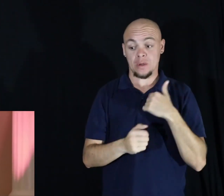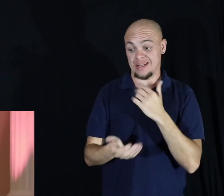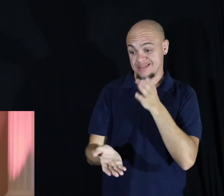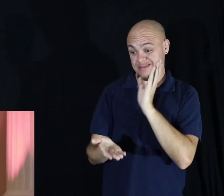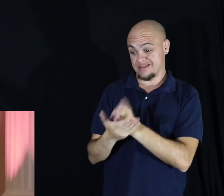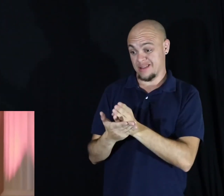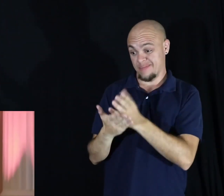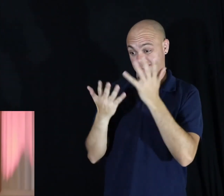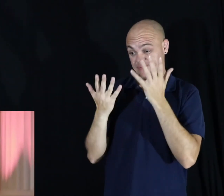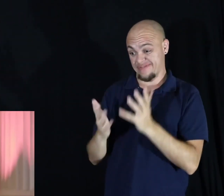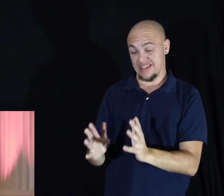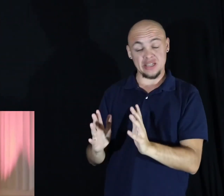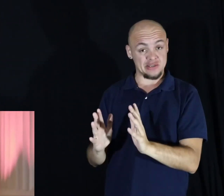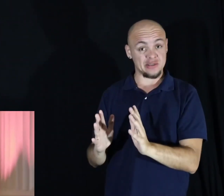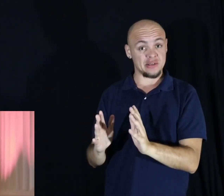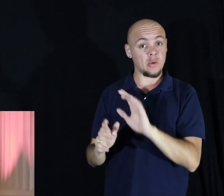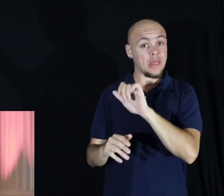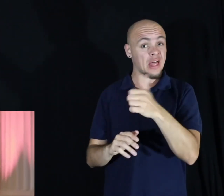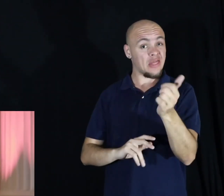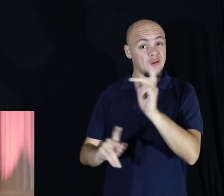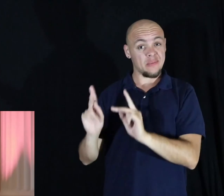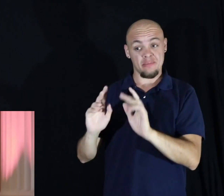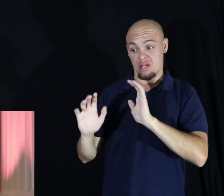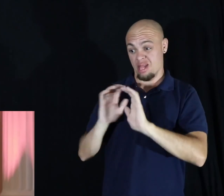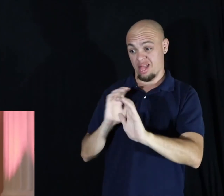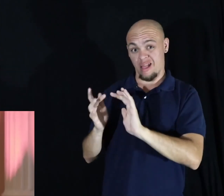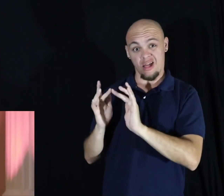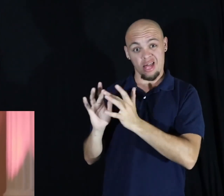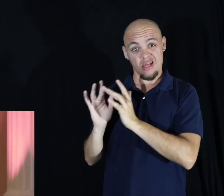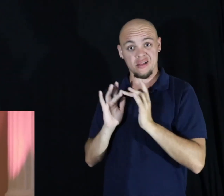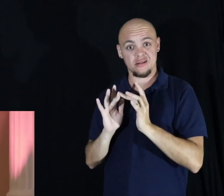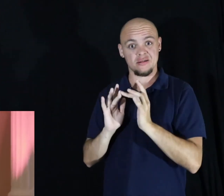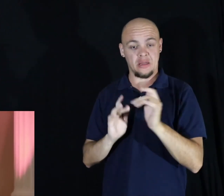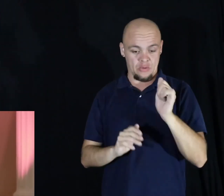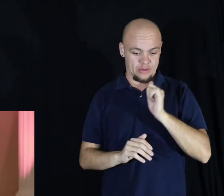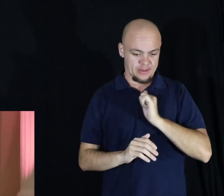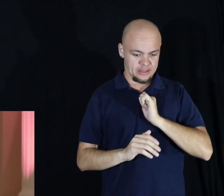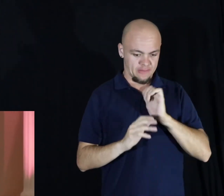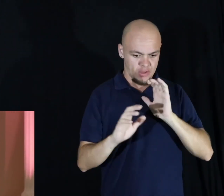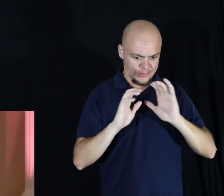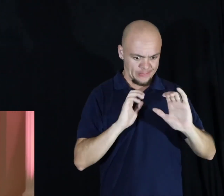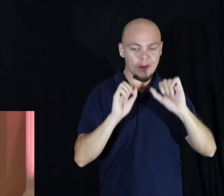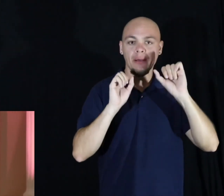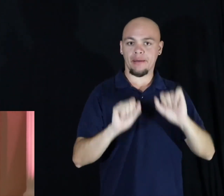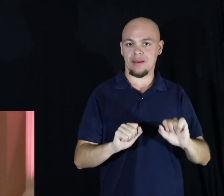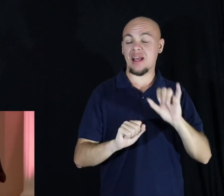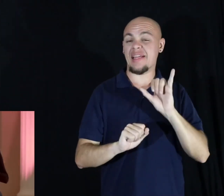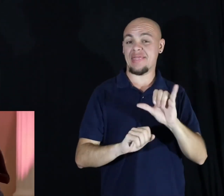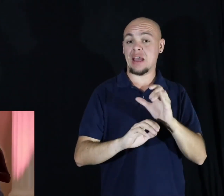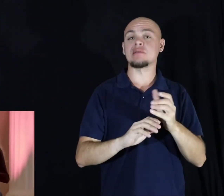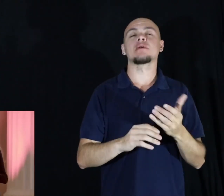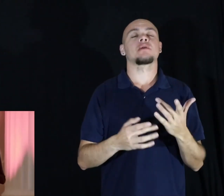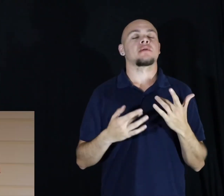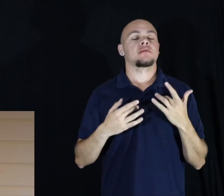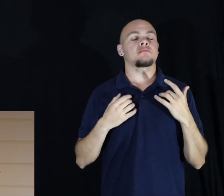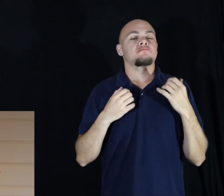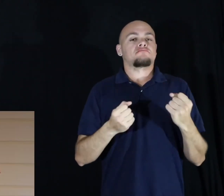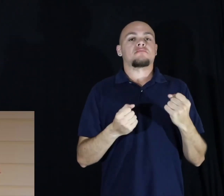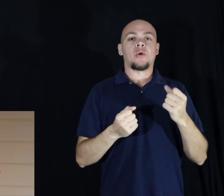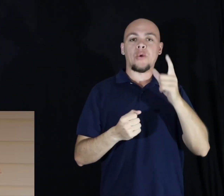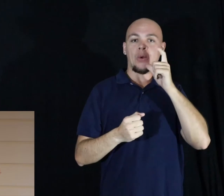communicating with others, I learnt to communicate with myself. And that's made me the person I am today.